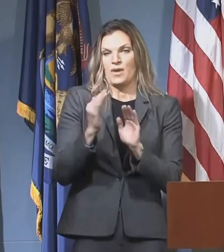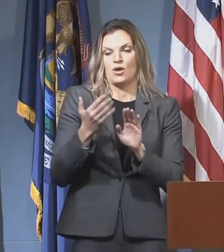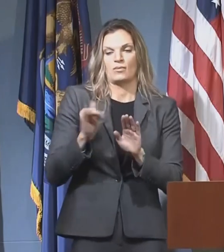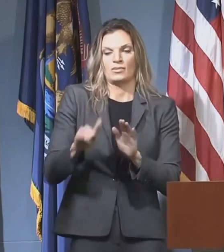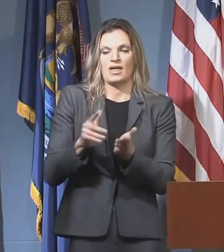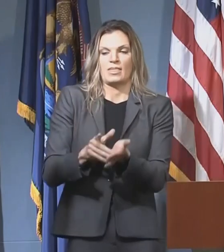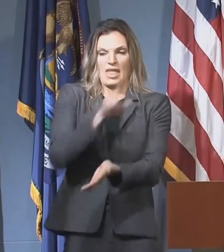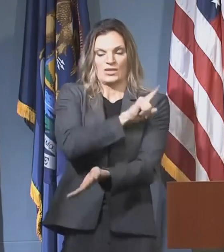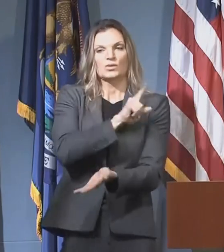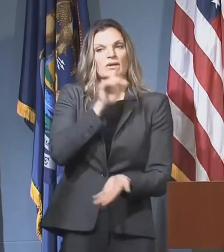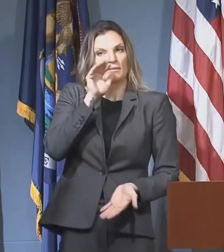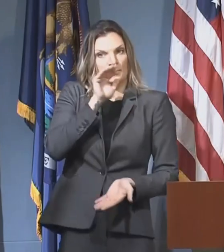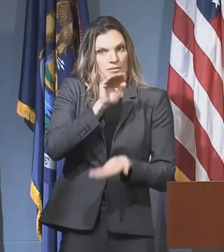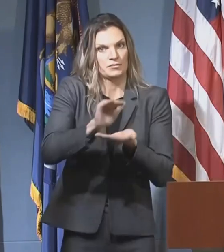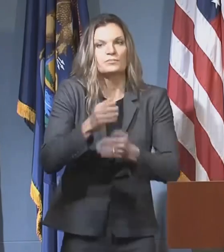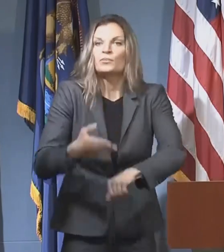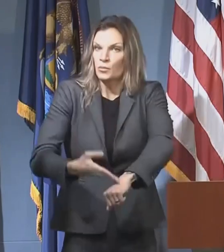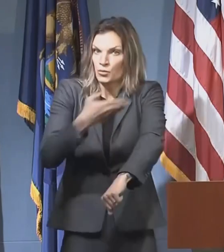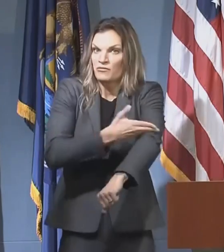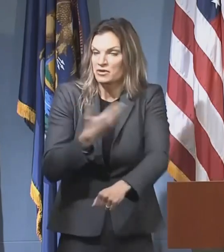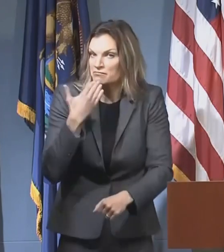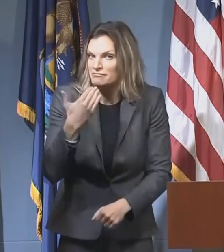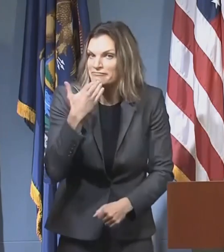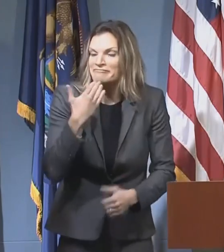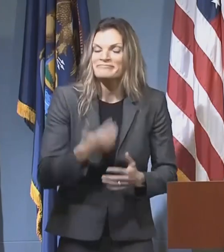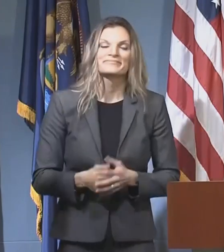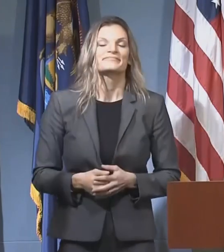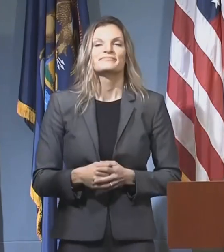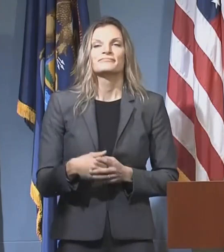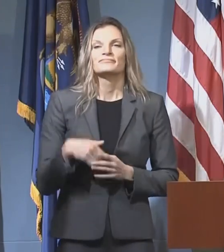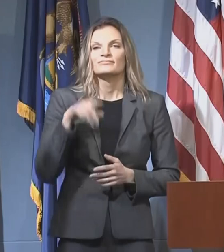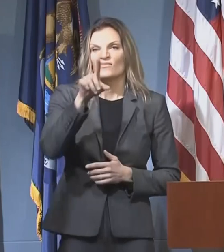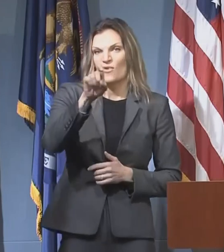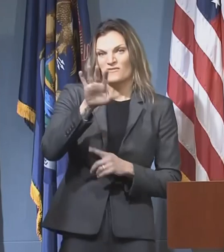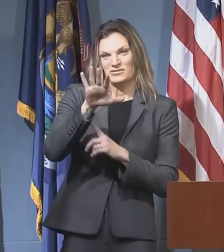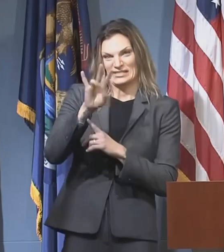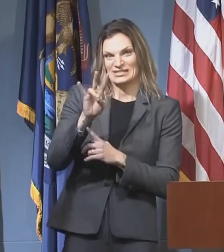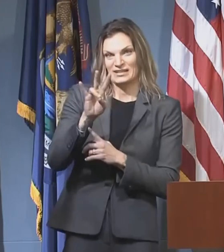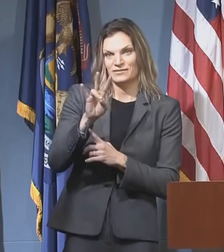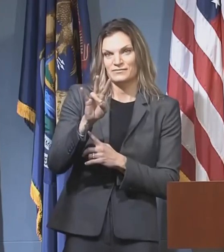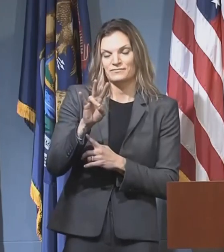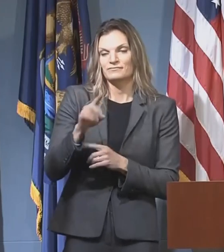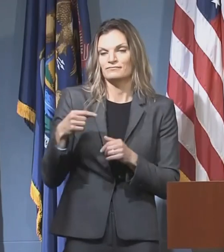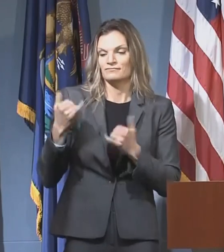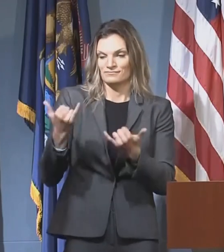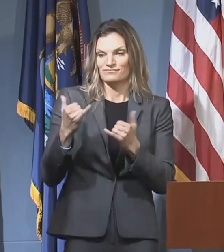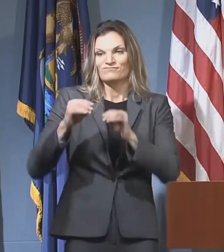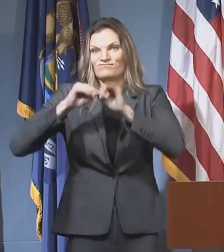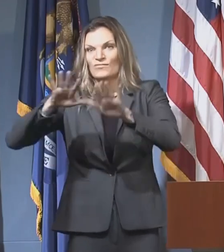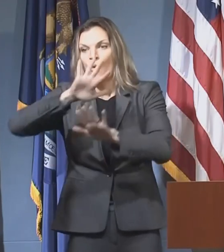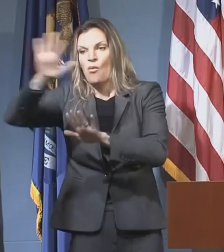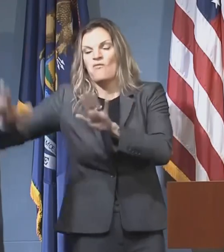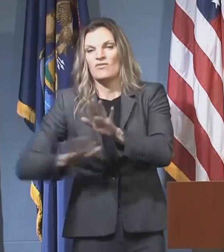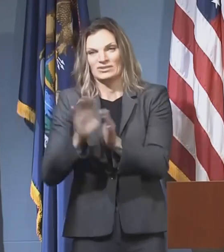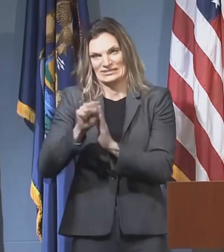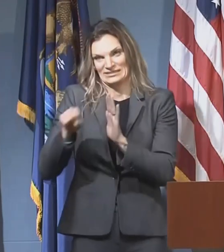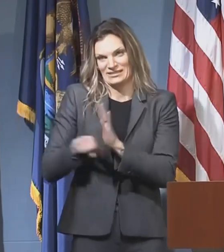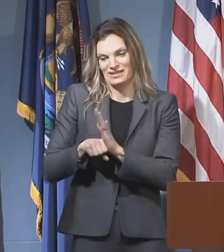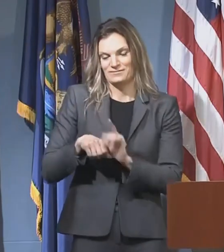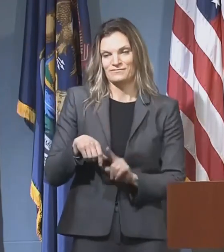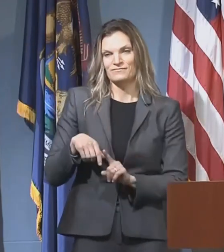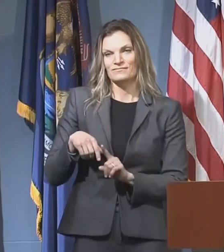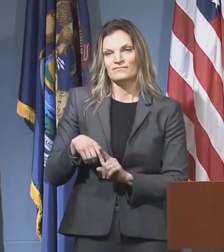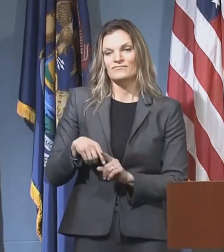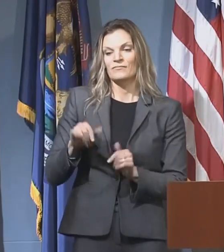the previous week, which is a great sign. We also have 157 ongoing outbreaks across the state and that's